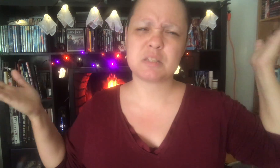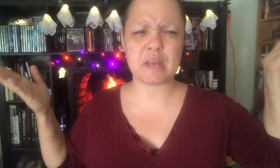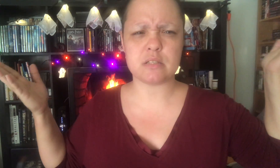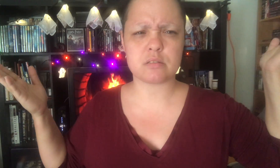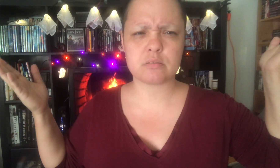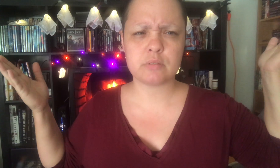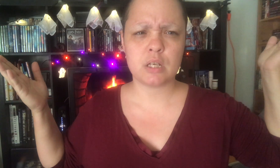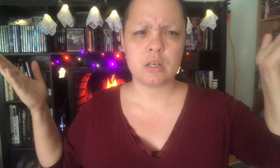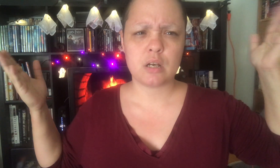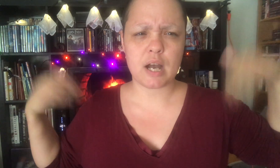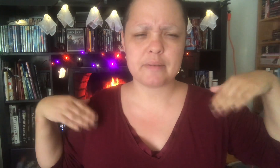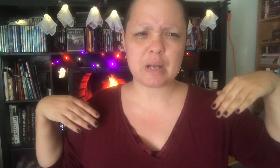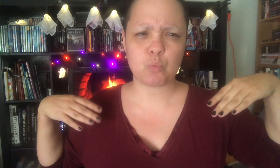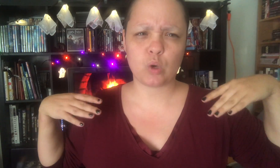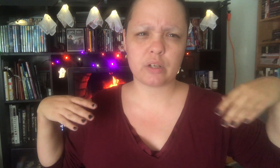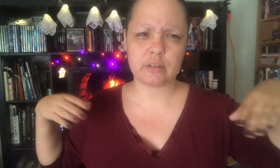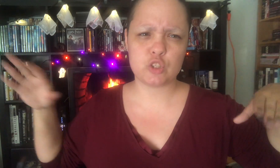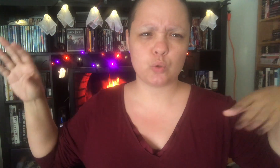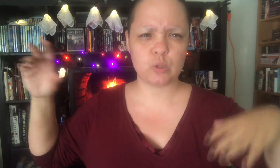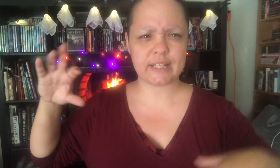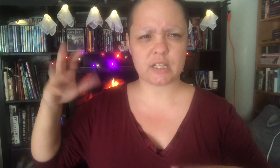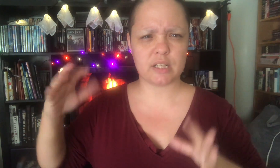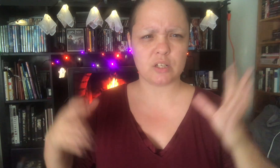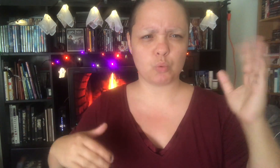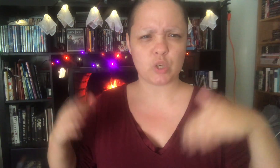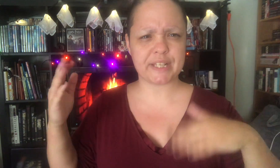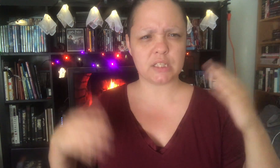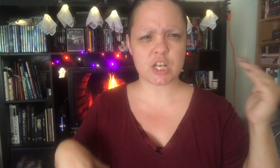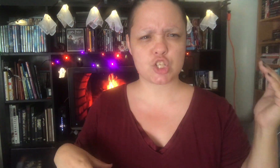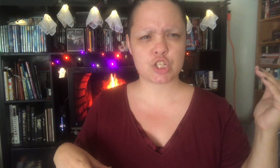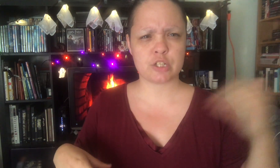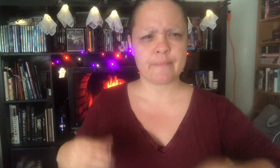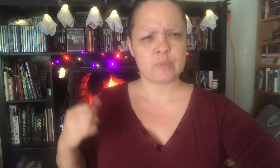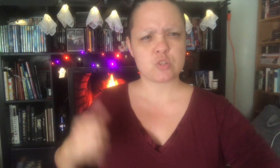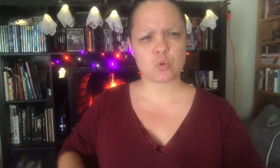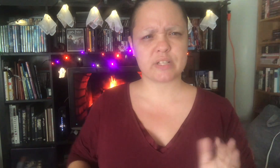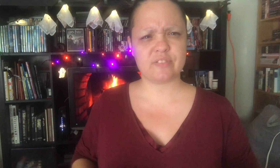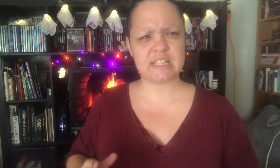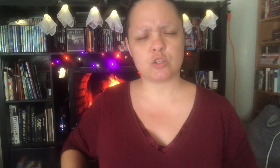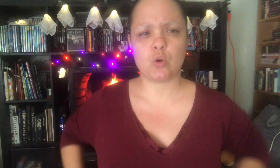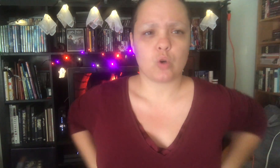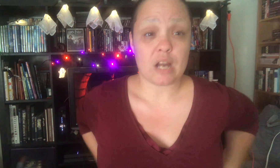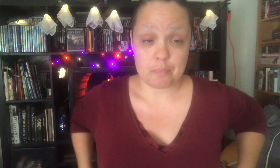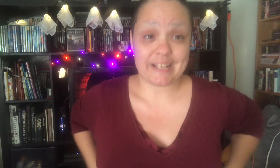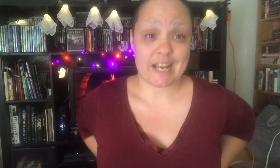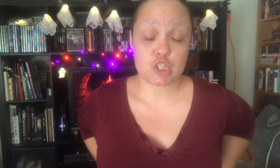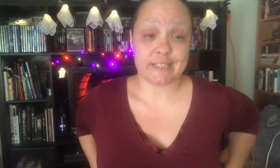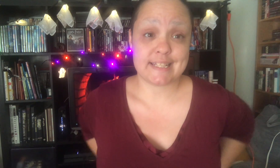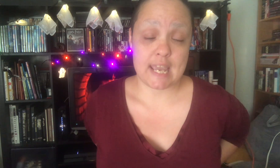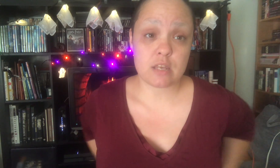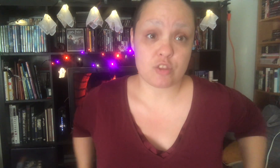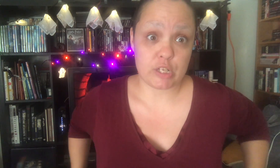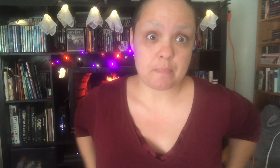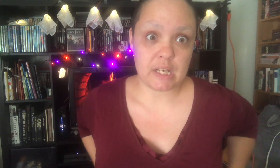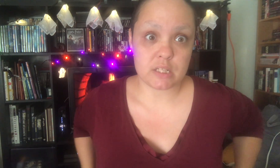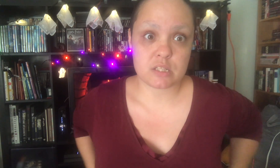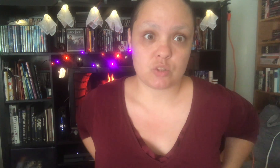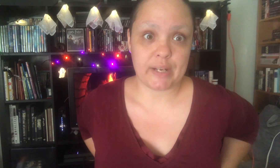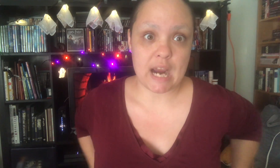depends. I might work, do like a working lunch sort of deal or I might actually take 30 minutes to an